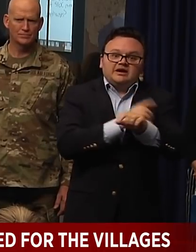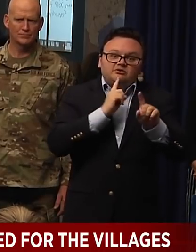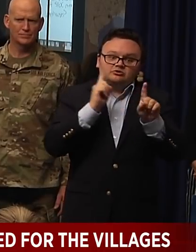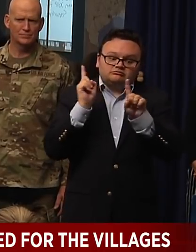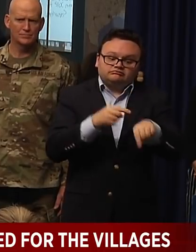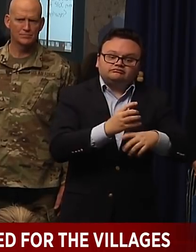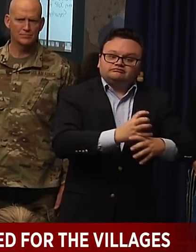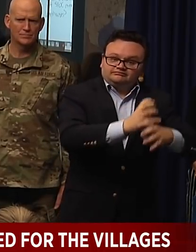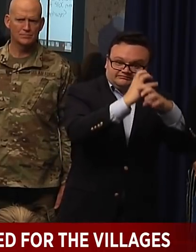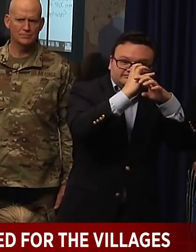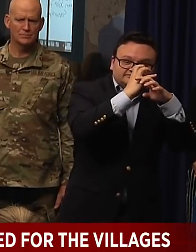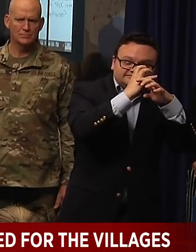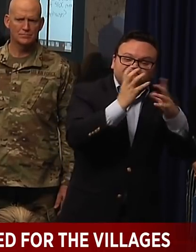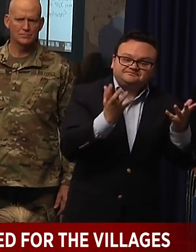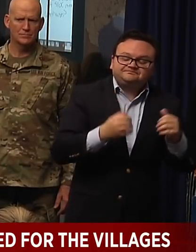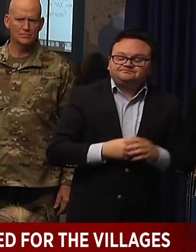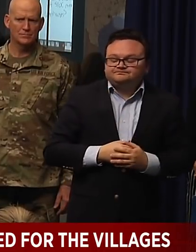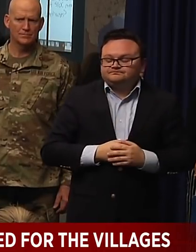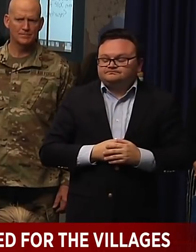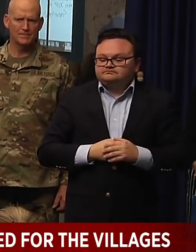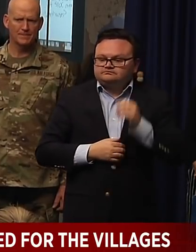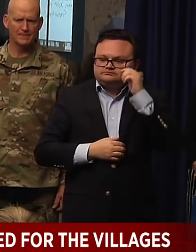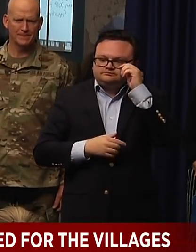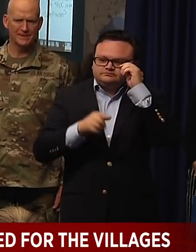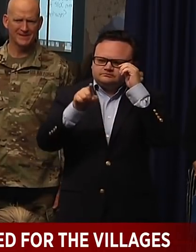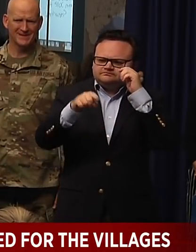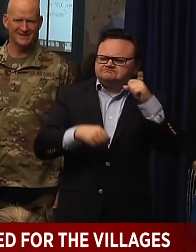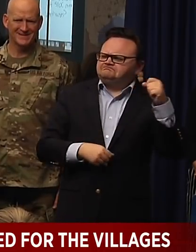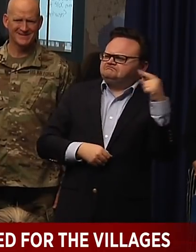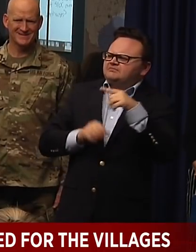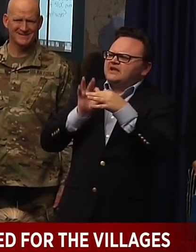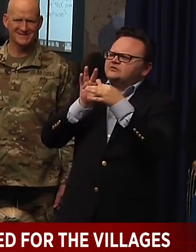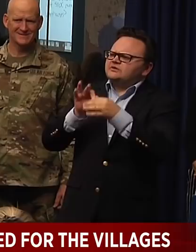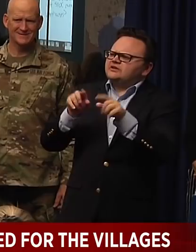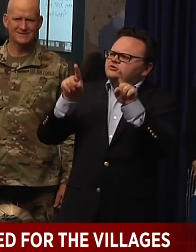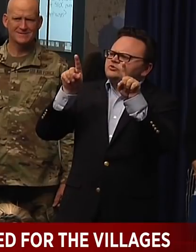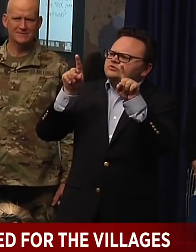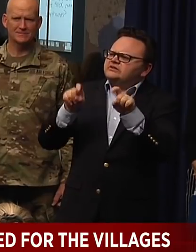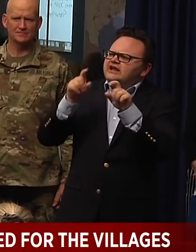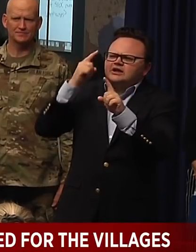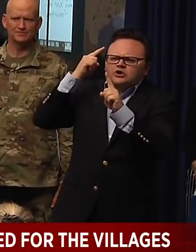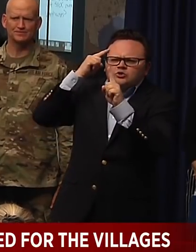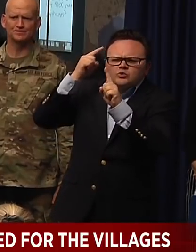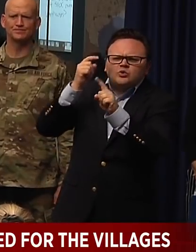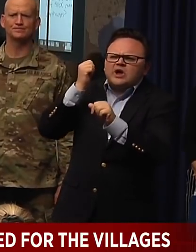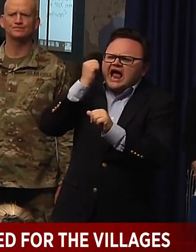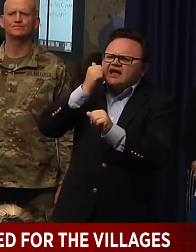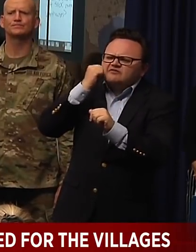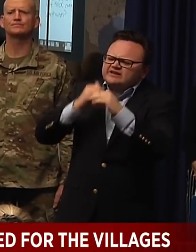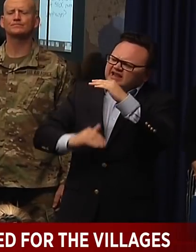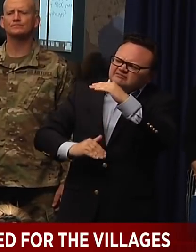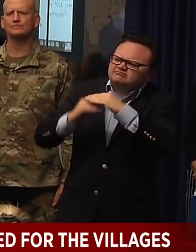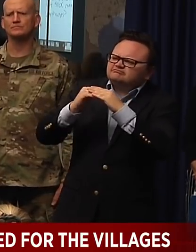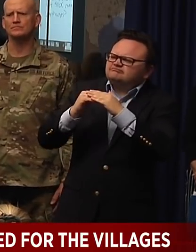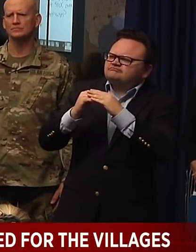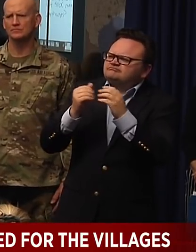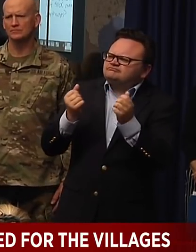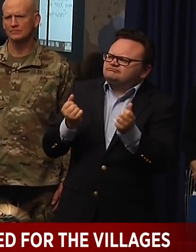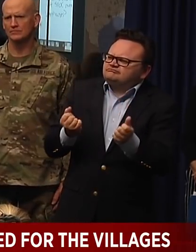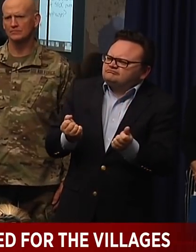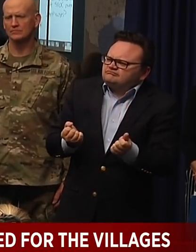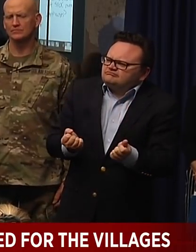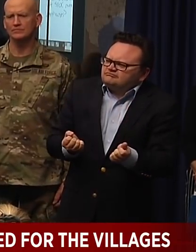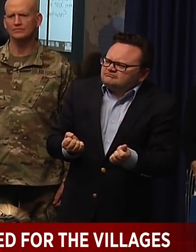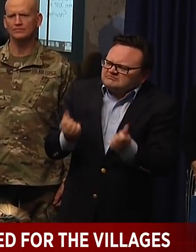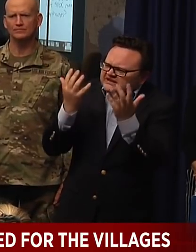a goal of a certain amount of tests to get done each day or a certain amount by a certain deadline? I know you mentioned the 625